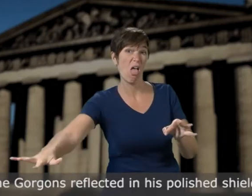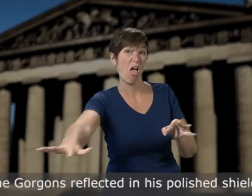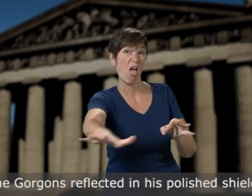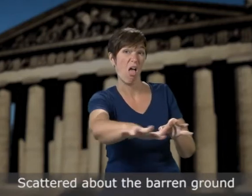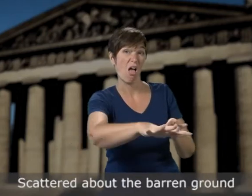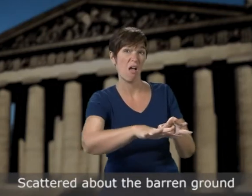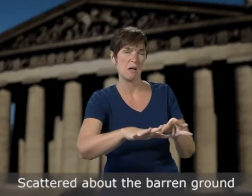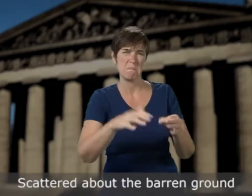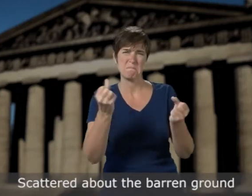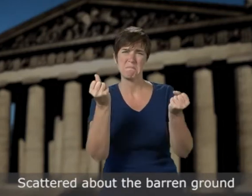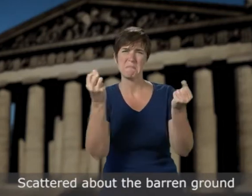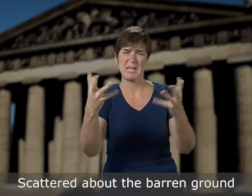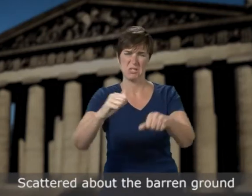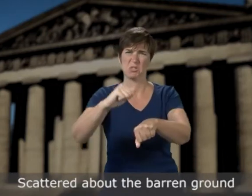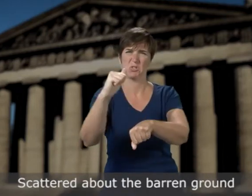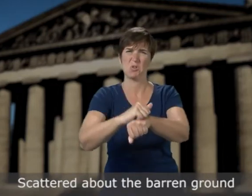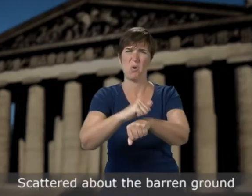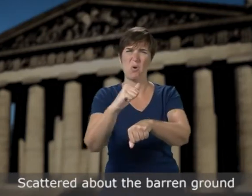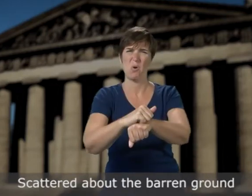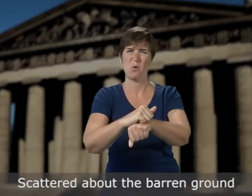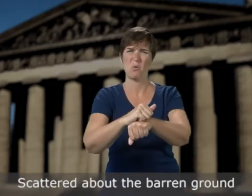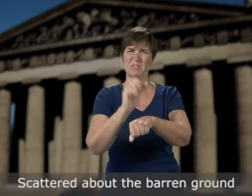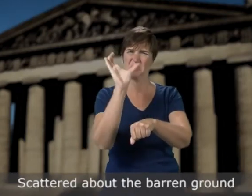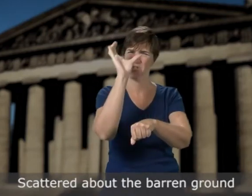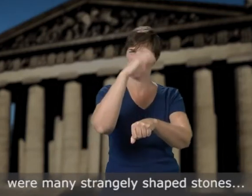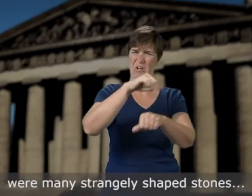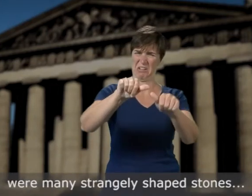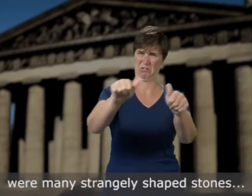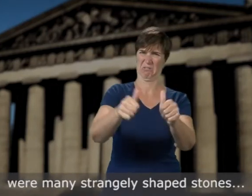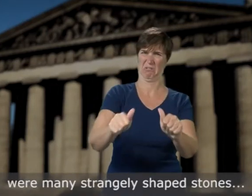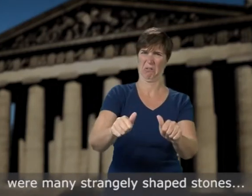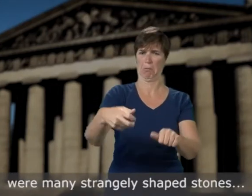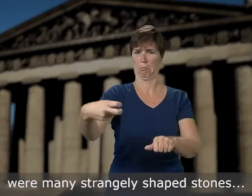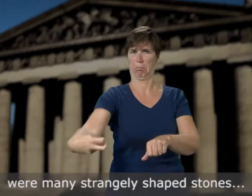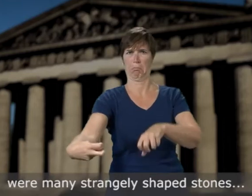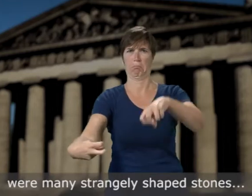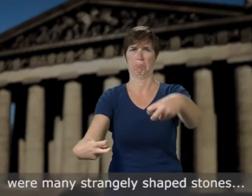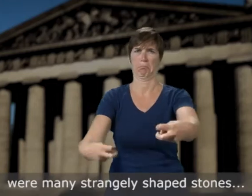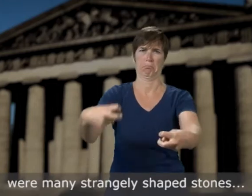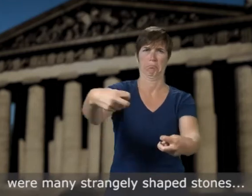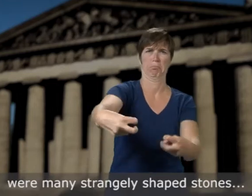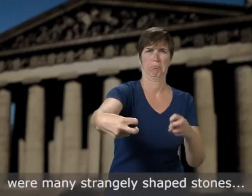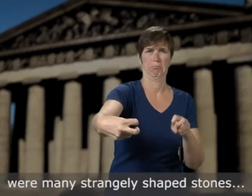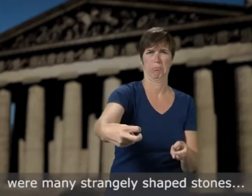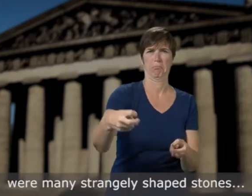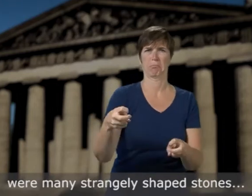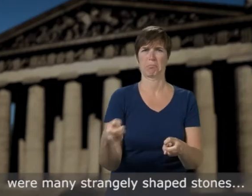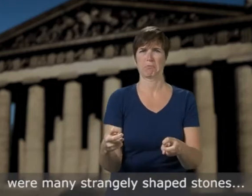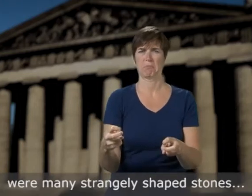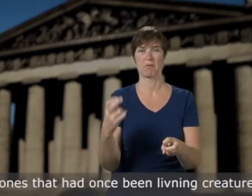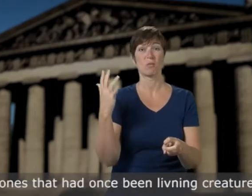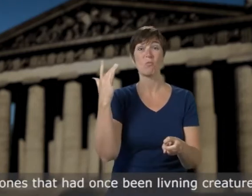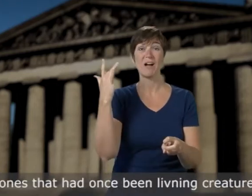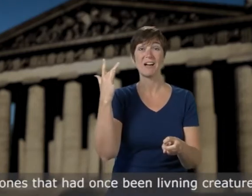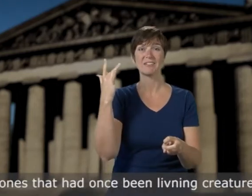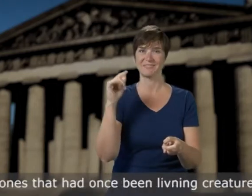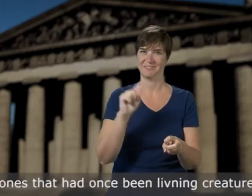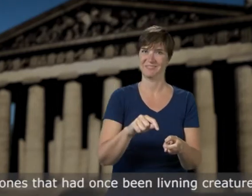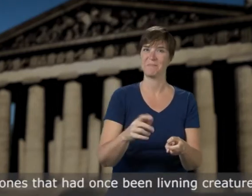scattered about the barren ground were many strangely shaped stones stones that had once